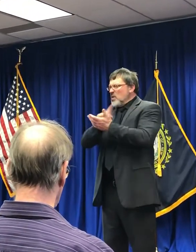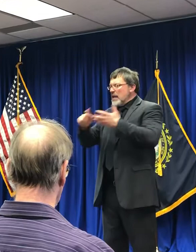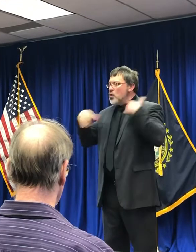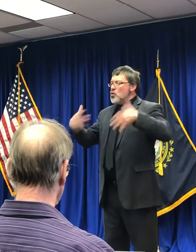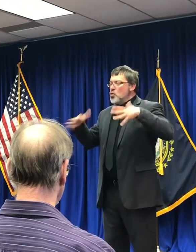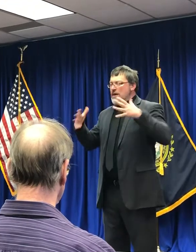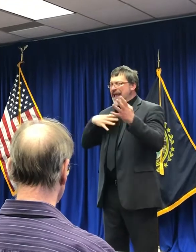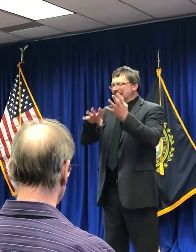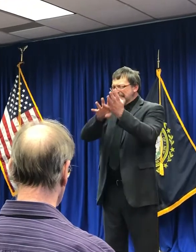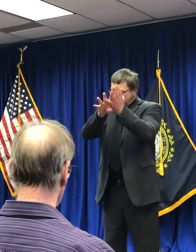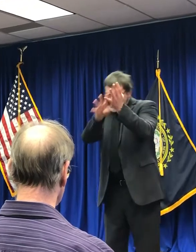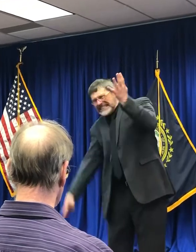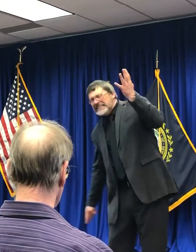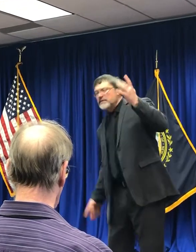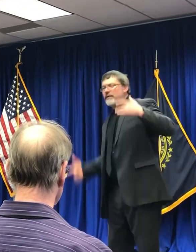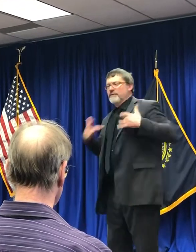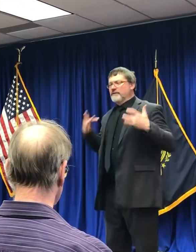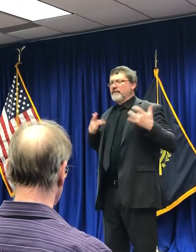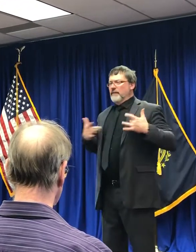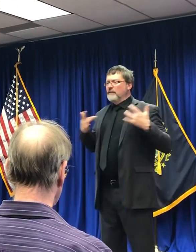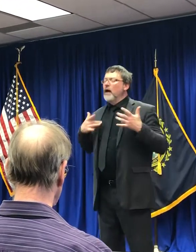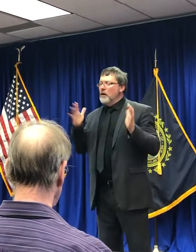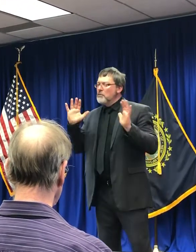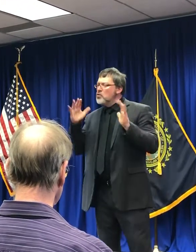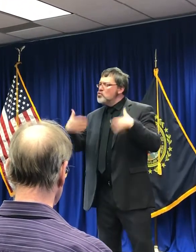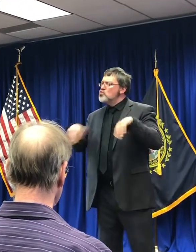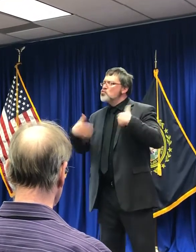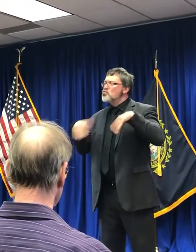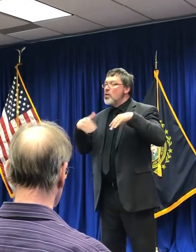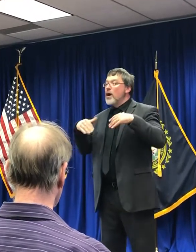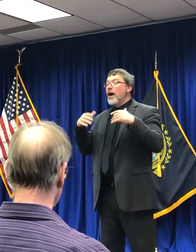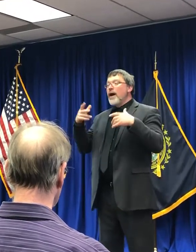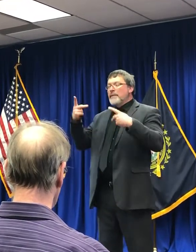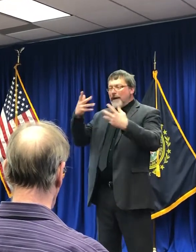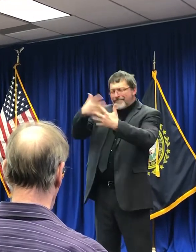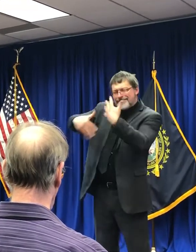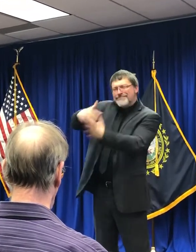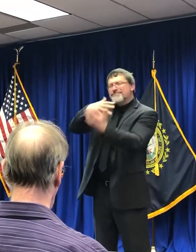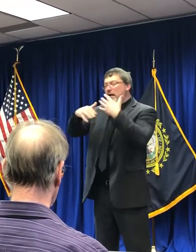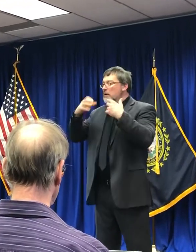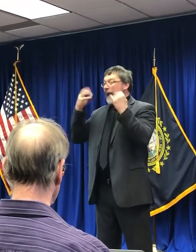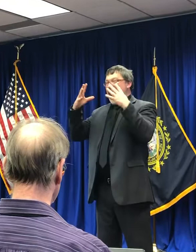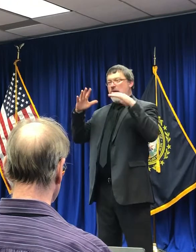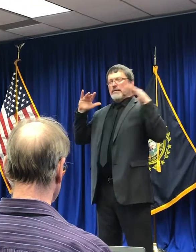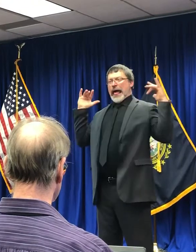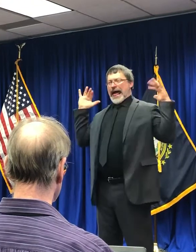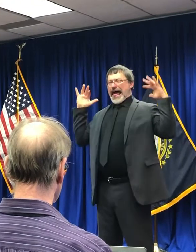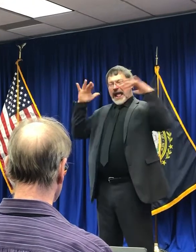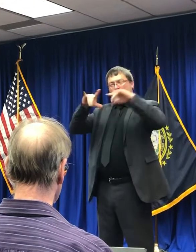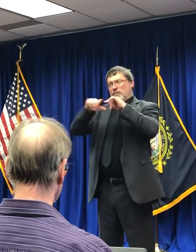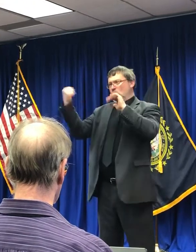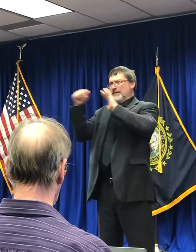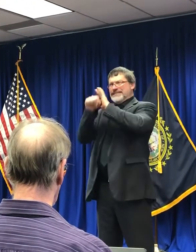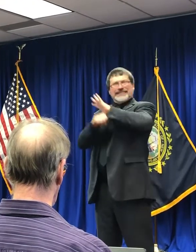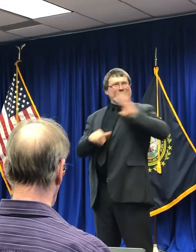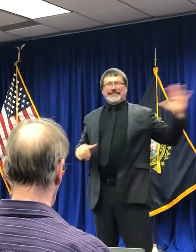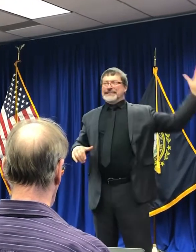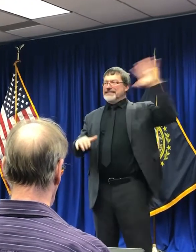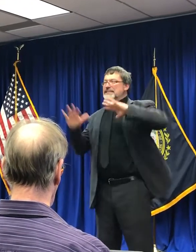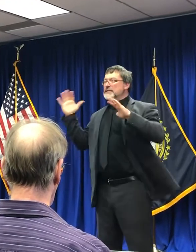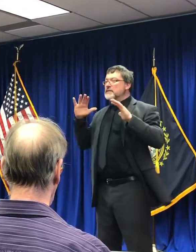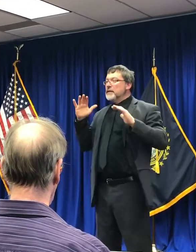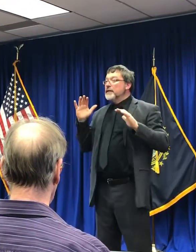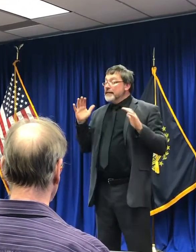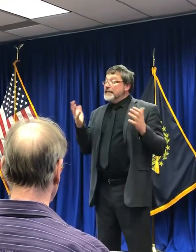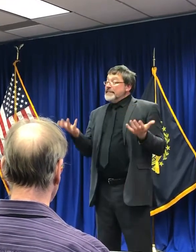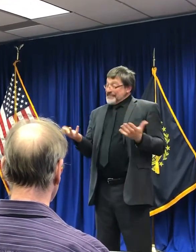proximity. There's a lot of folks from out of state. Those are very dangerous pieces of the COVID recipe right now, if you will. And so I'm not sure